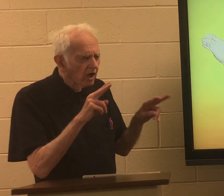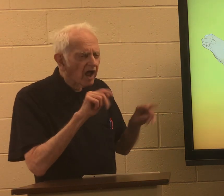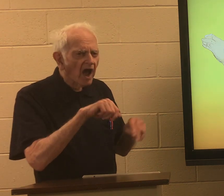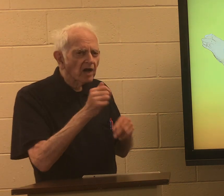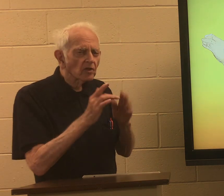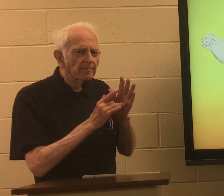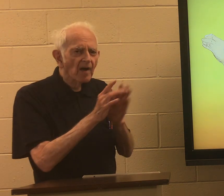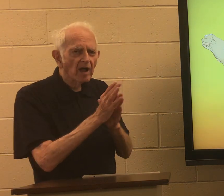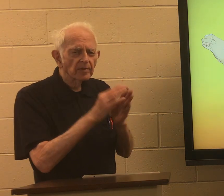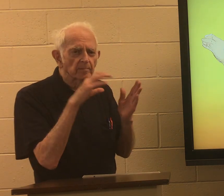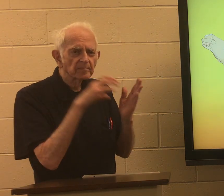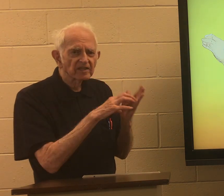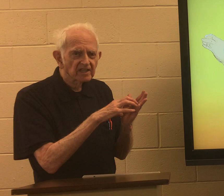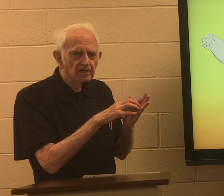let's look at another Bible passage